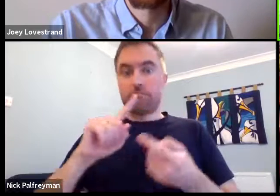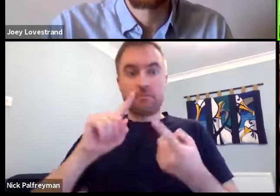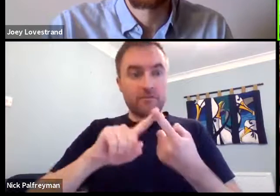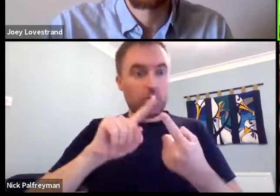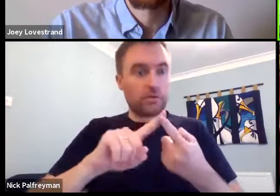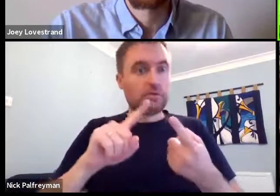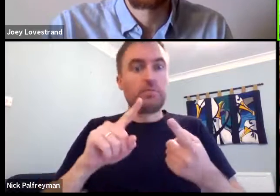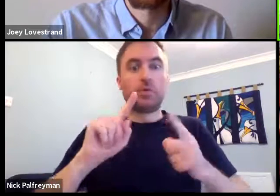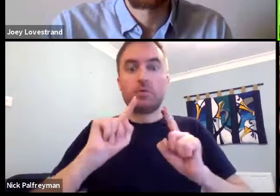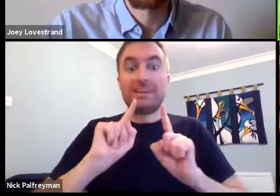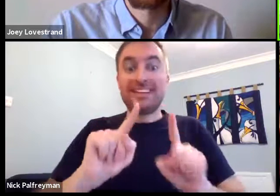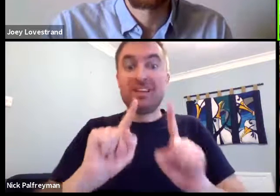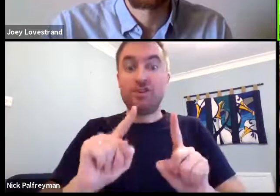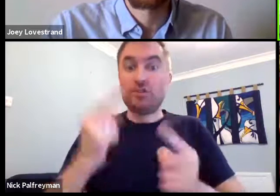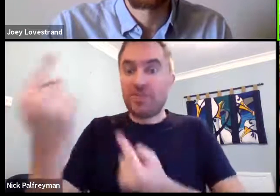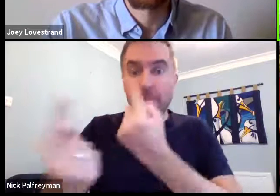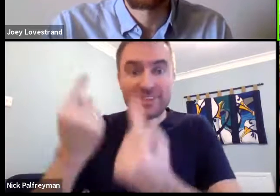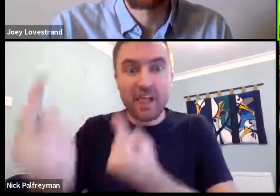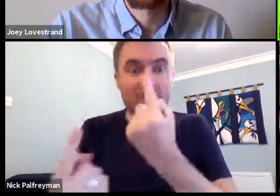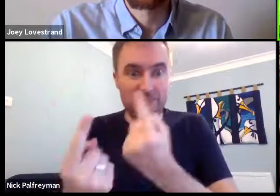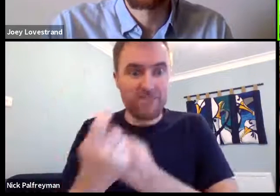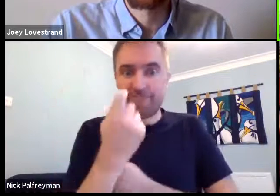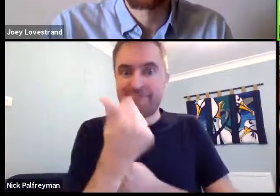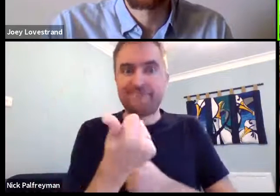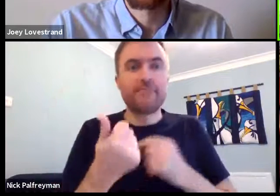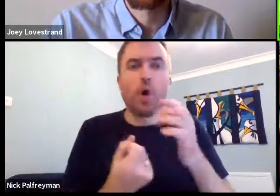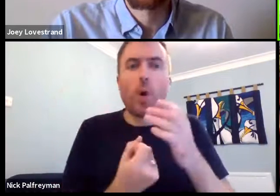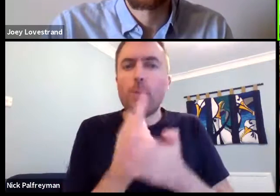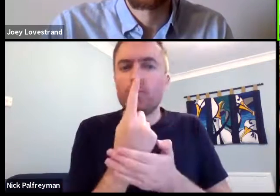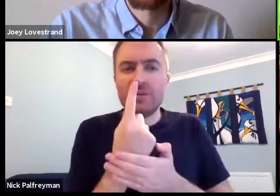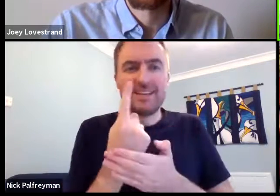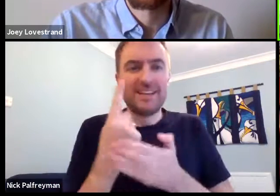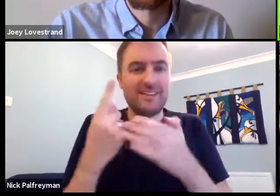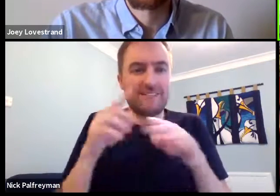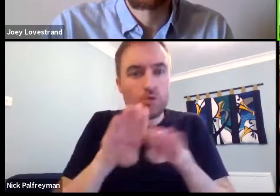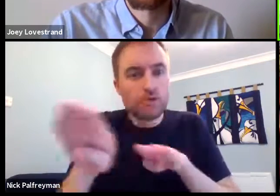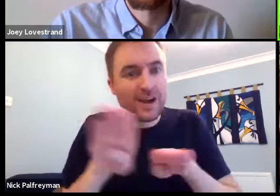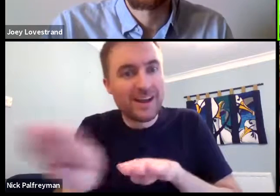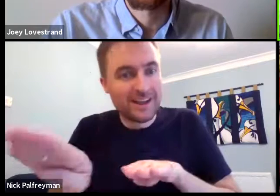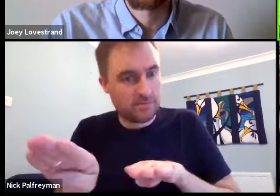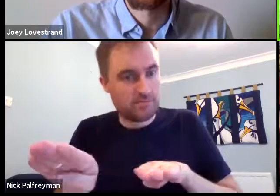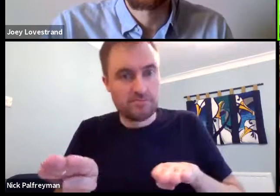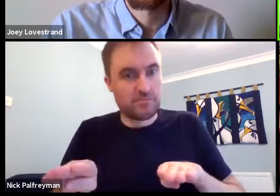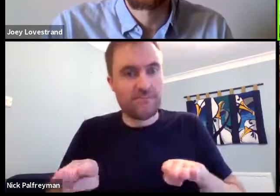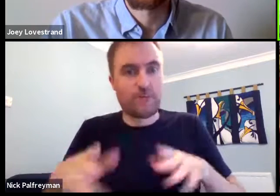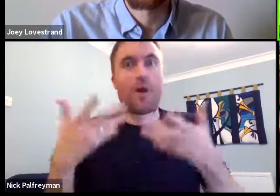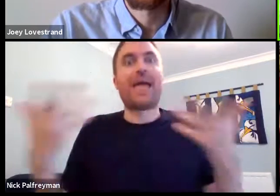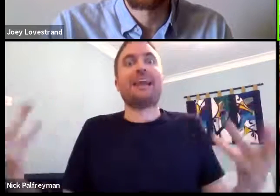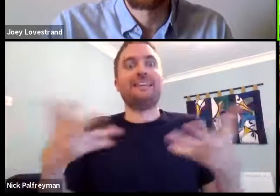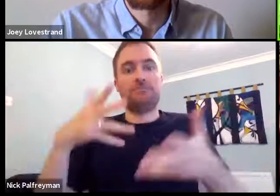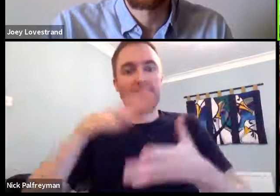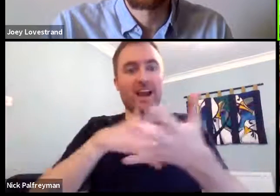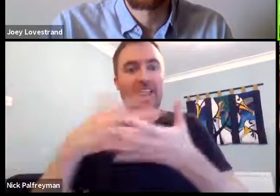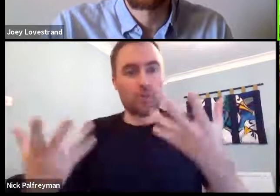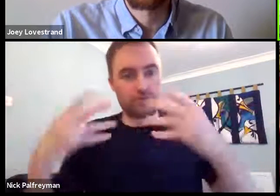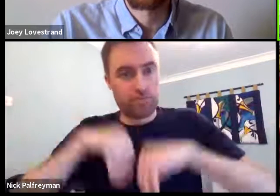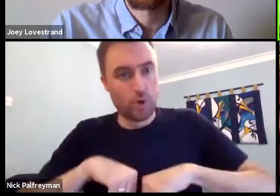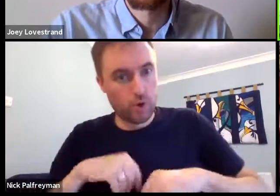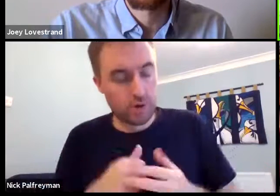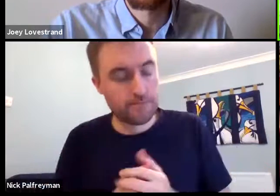So that's why, you know, the teachers themselves don't really have any opportunity for training